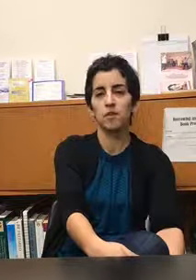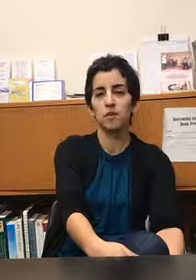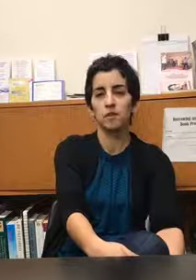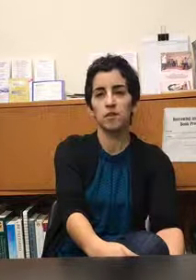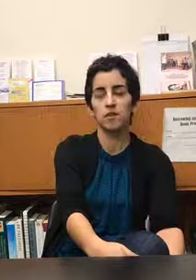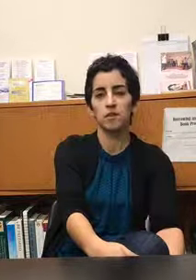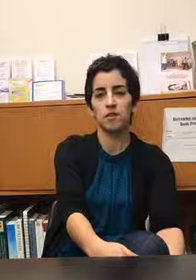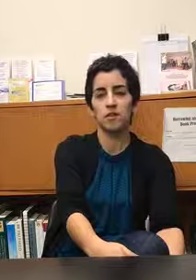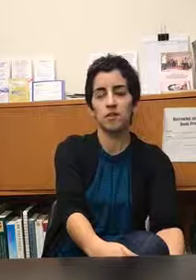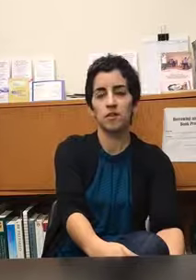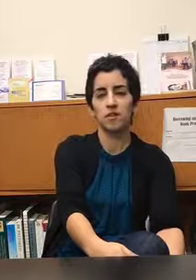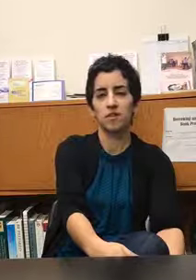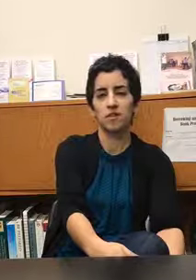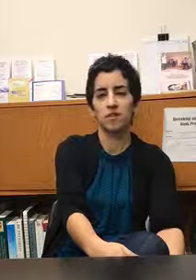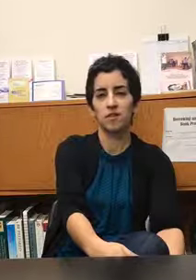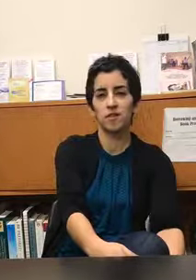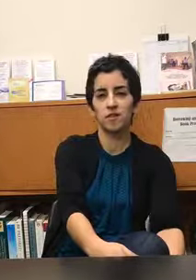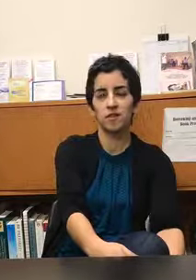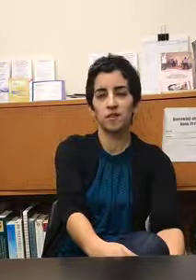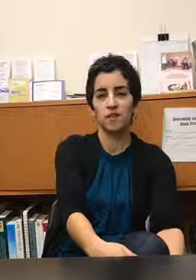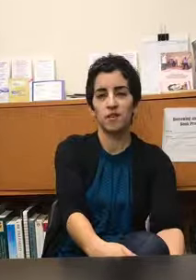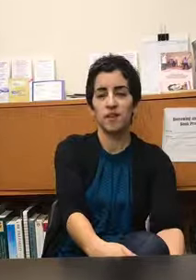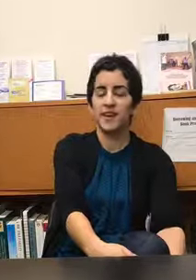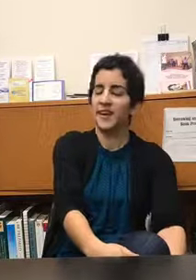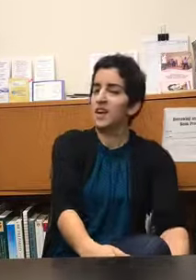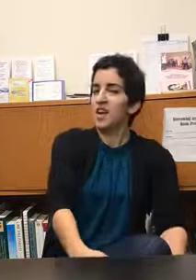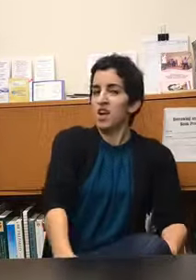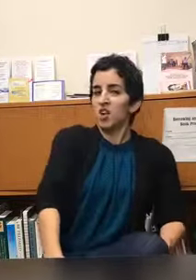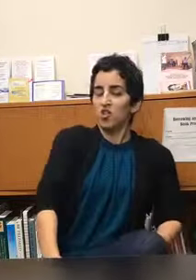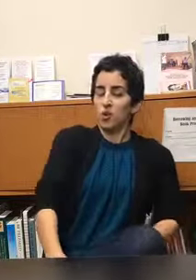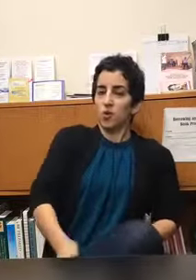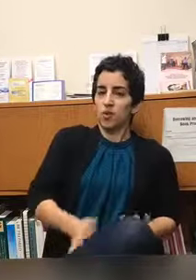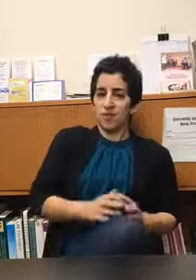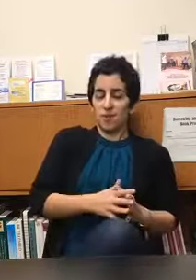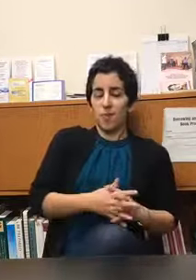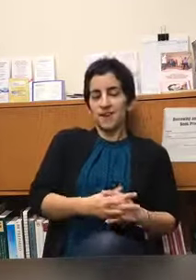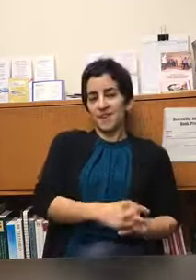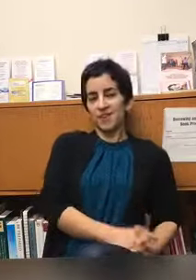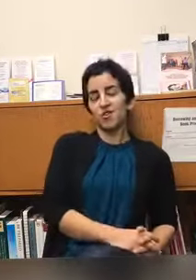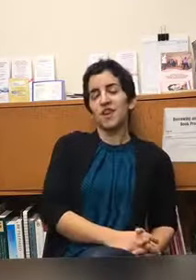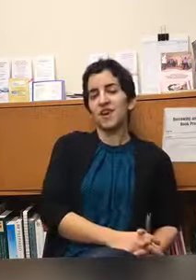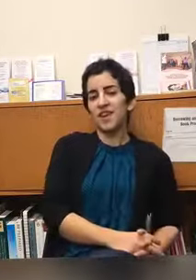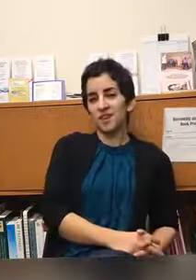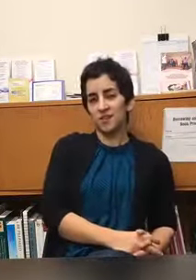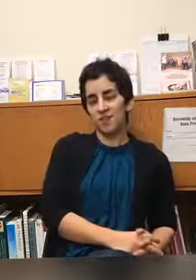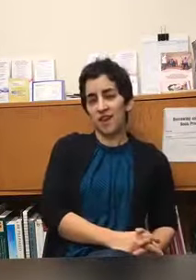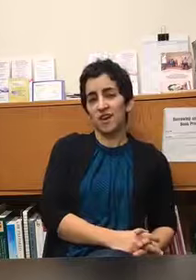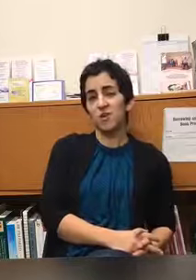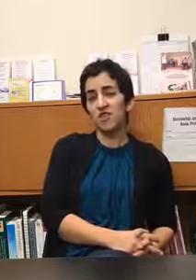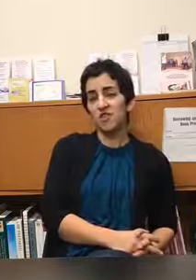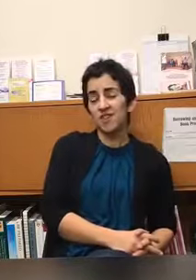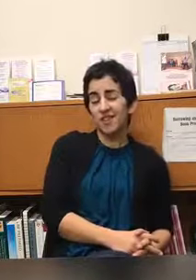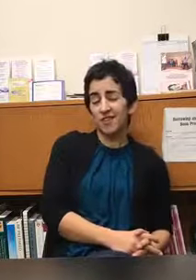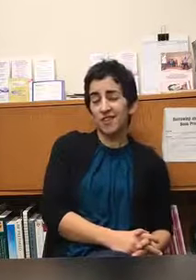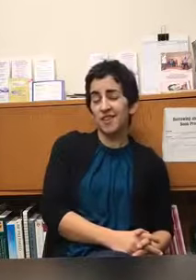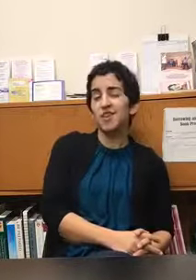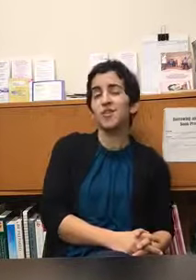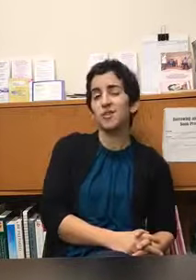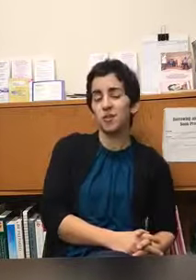session might be with someone so the best answer that I can give to that question that there is that there is really